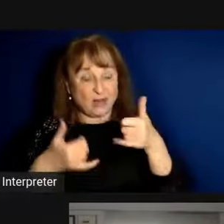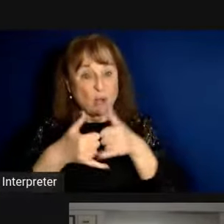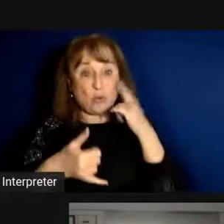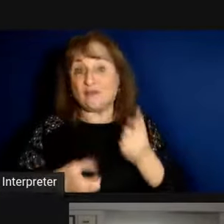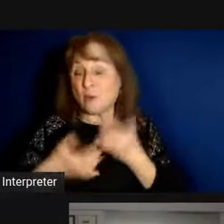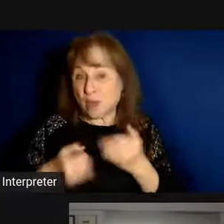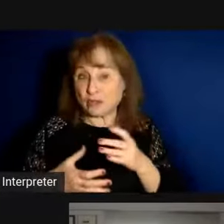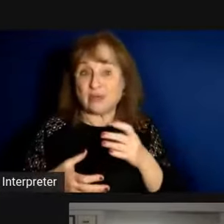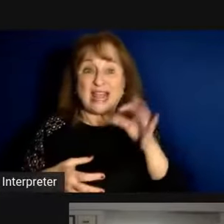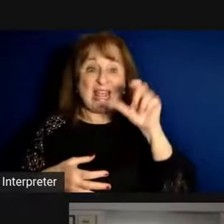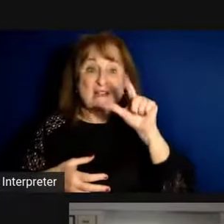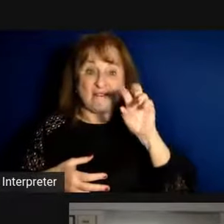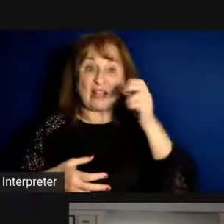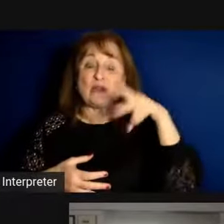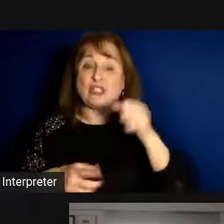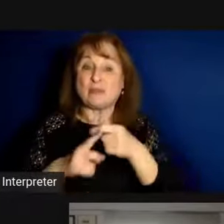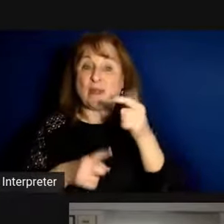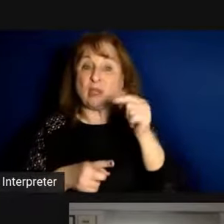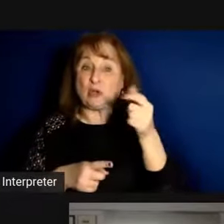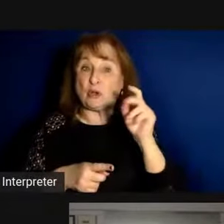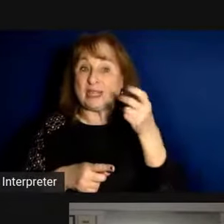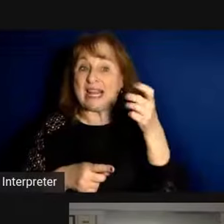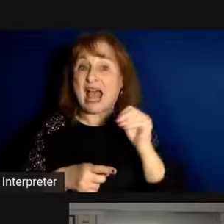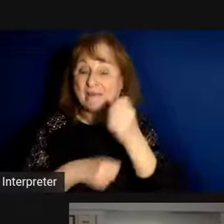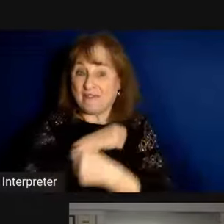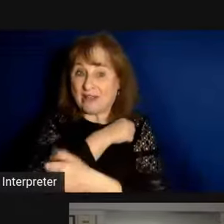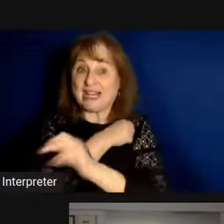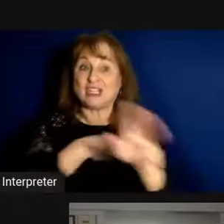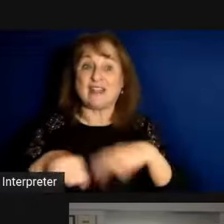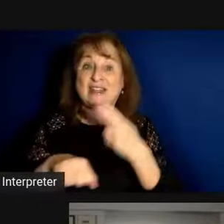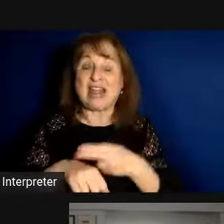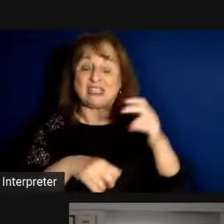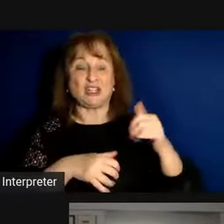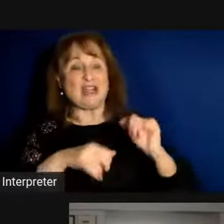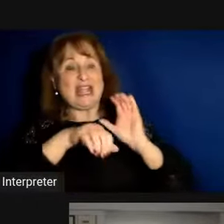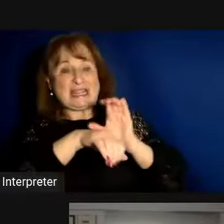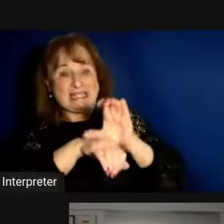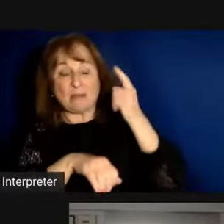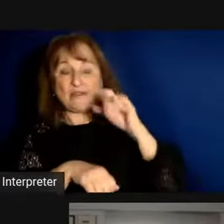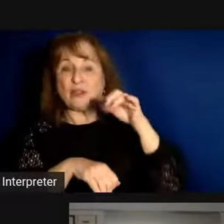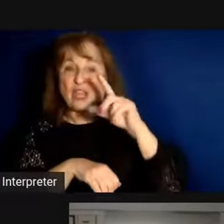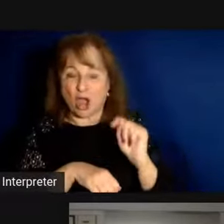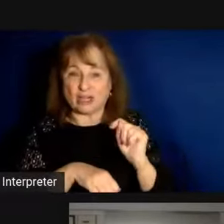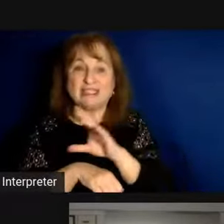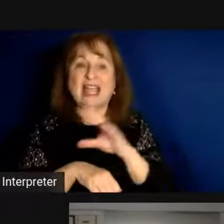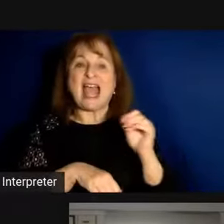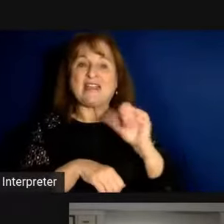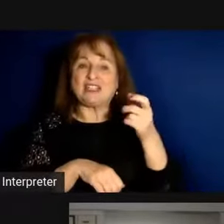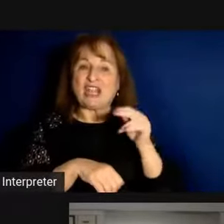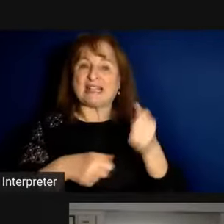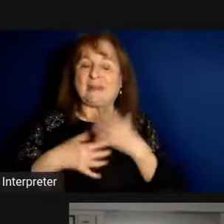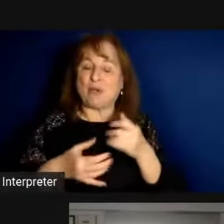fellowships from the Guggenheim Foundation and the National Endowment for the Arts, and the Jackson Poetry Prize. About